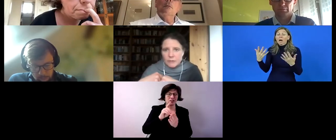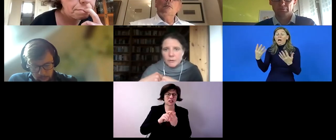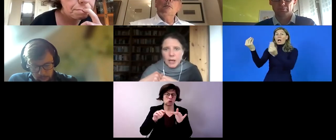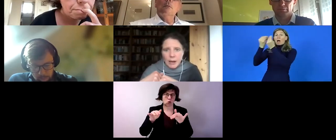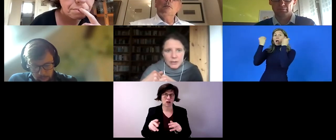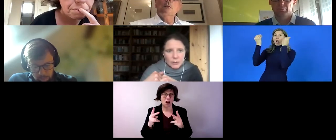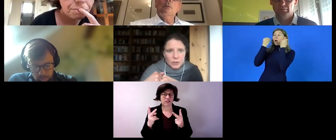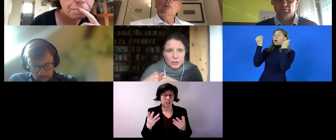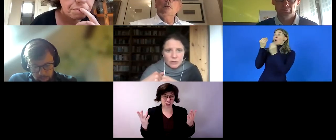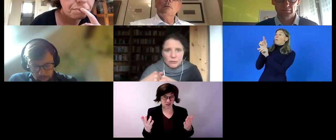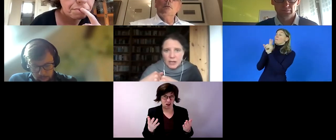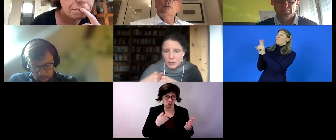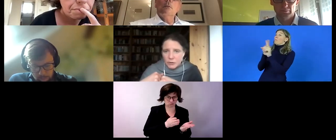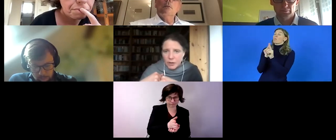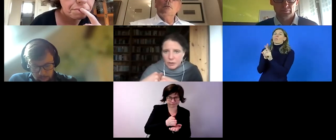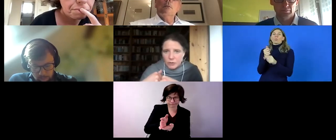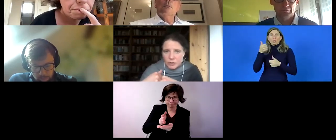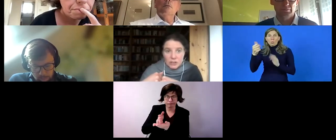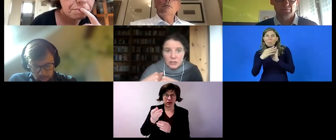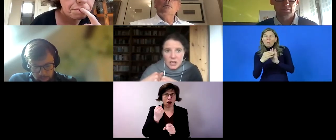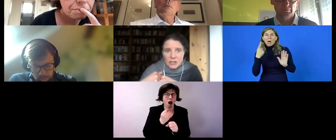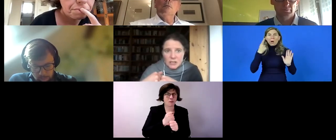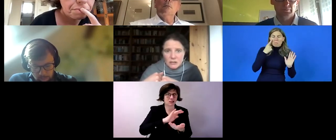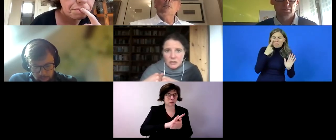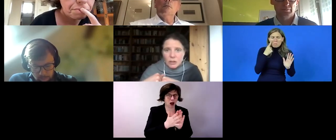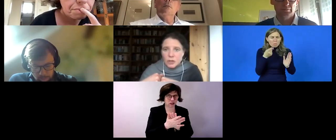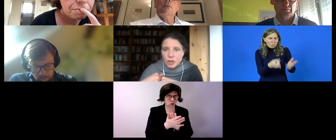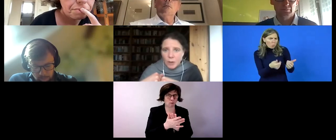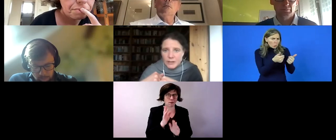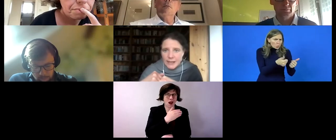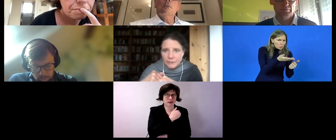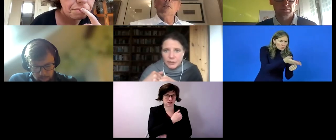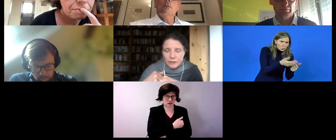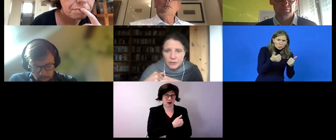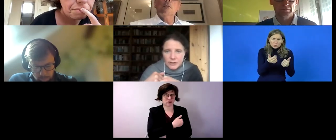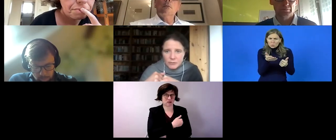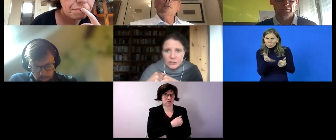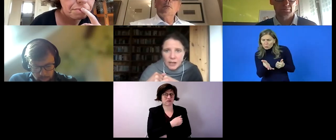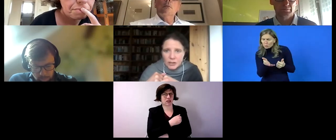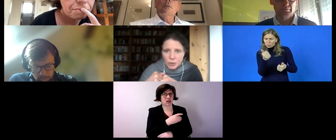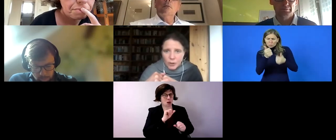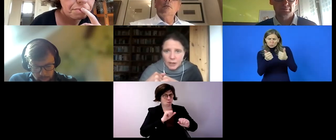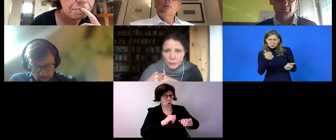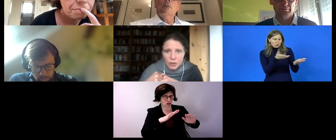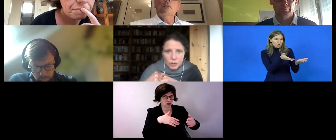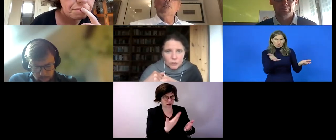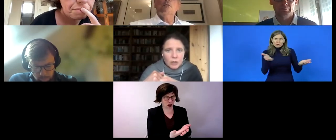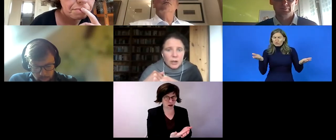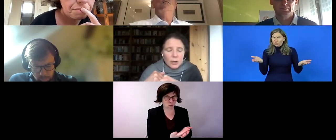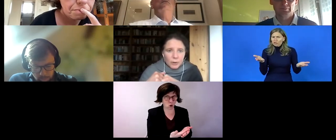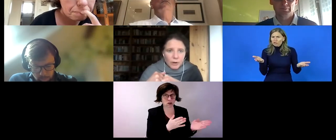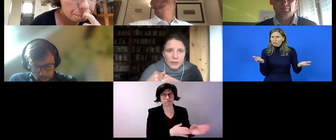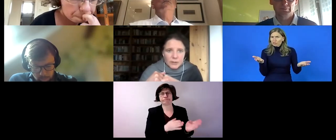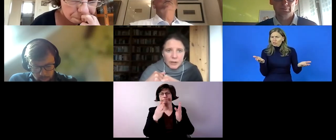model for allowing somebody to test what they are good at and to test the job itself whether it is something they enjoy and wish to